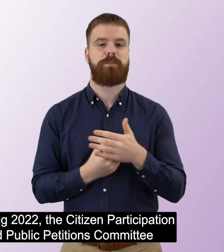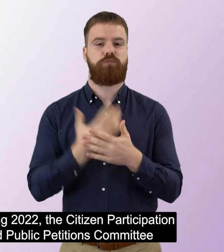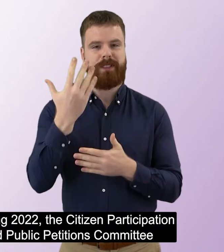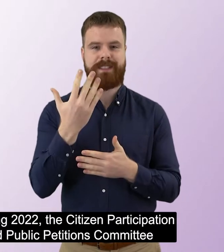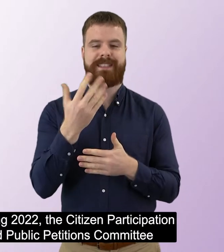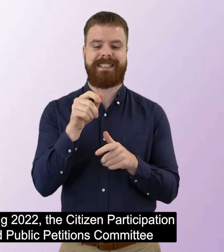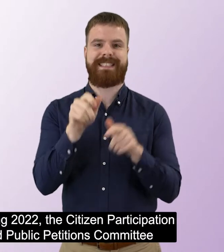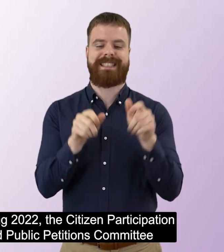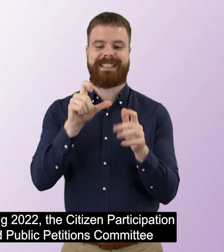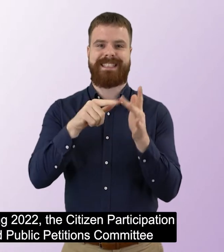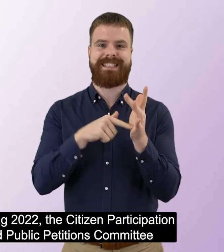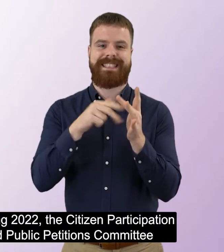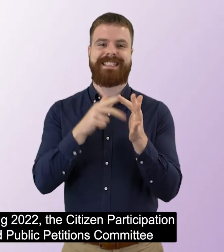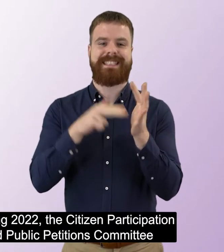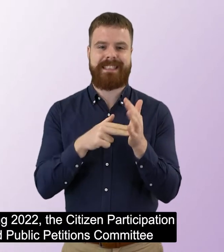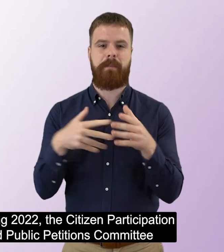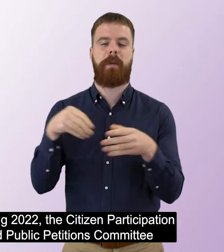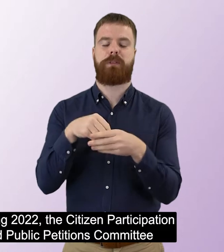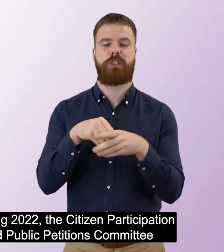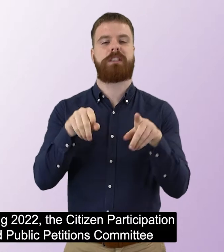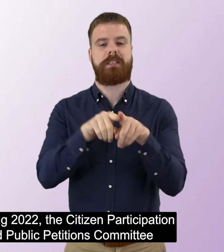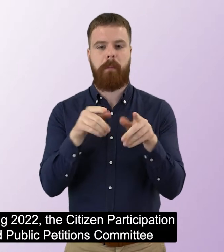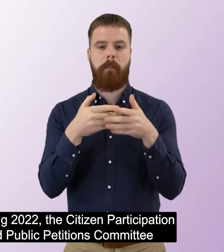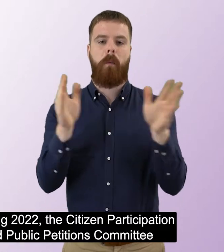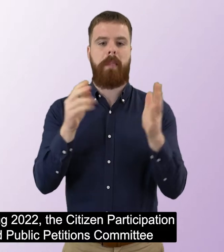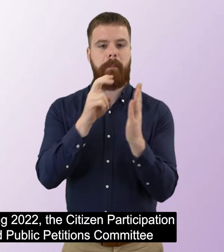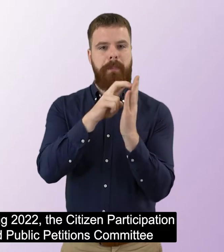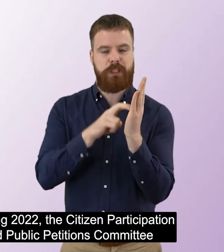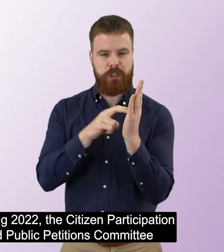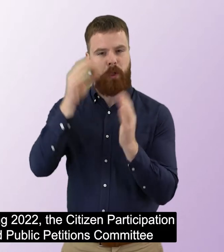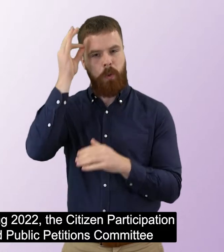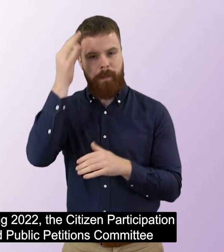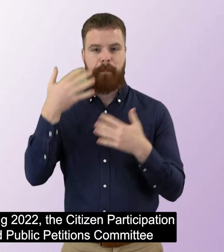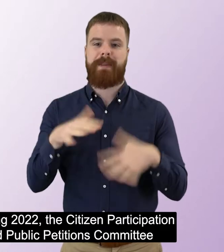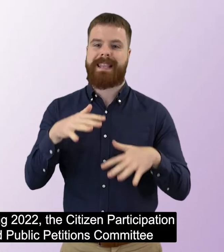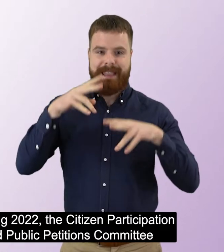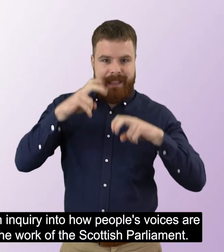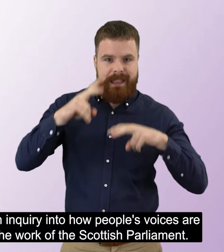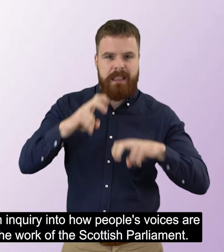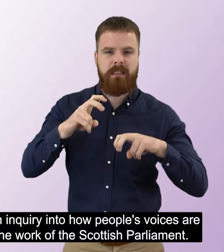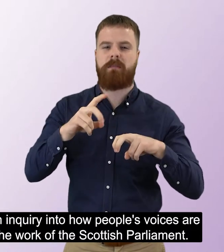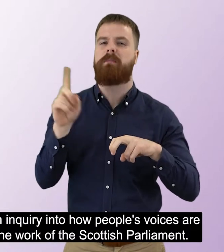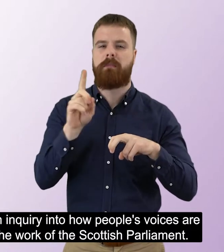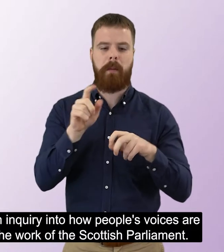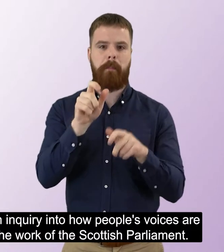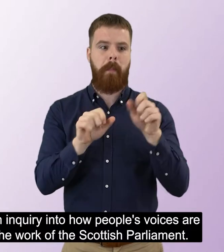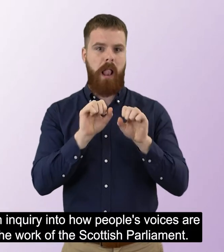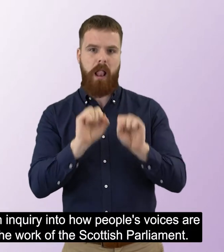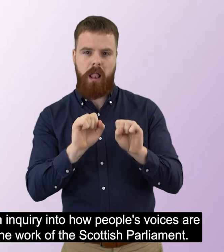In Spring 2022, the Citizen Participation and Public Petitions Committee launched an inquiry into how